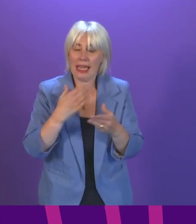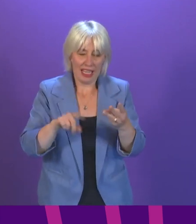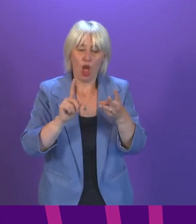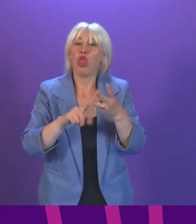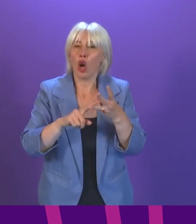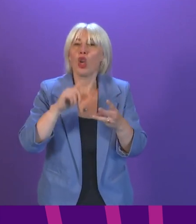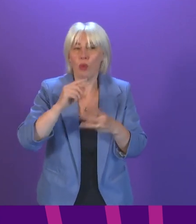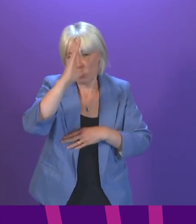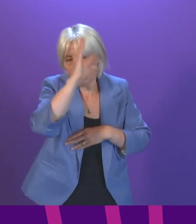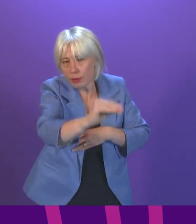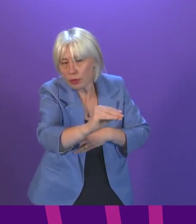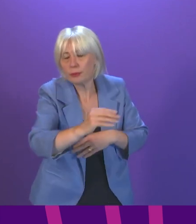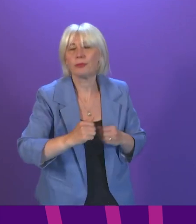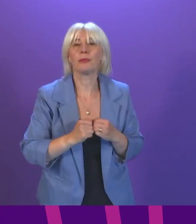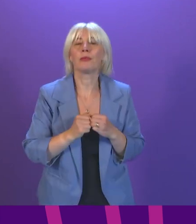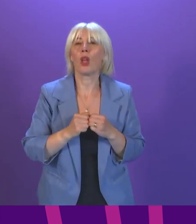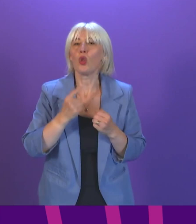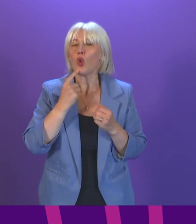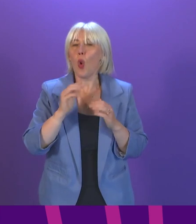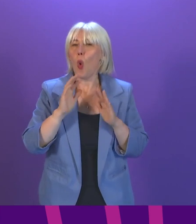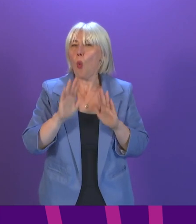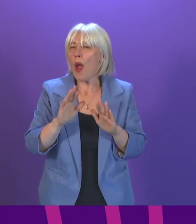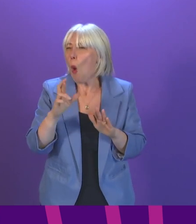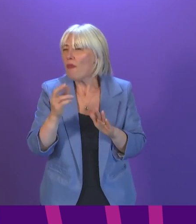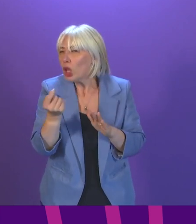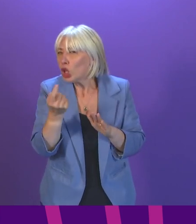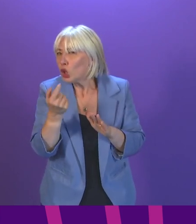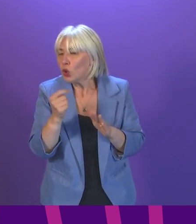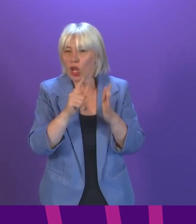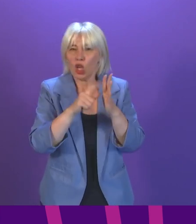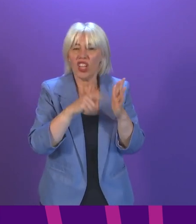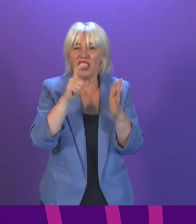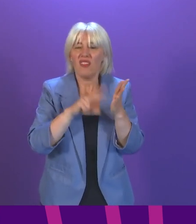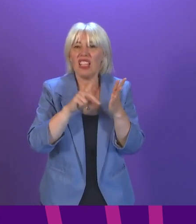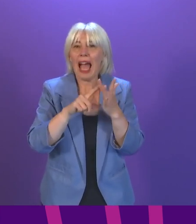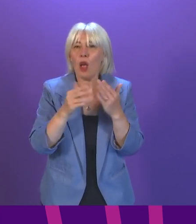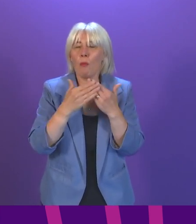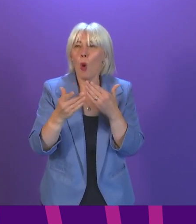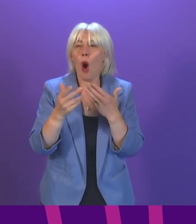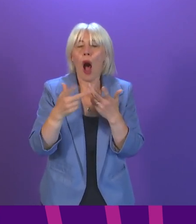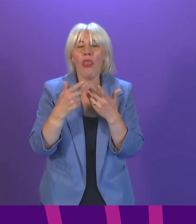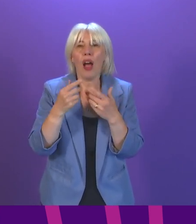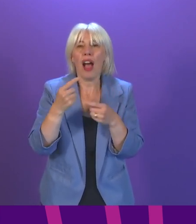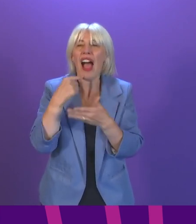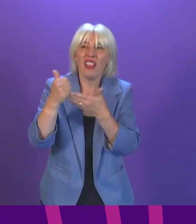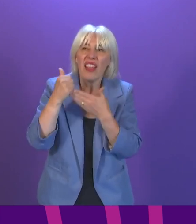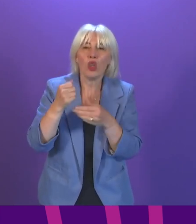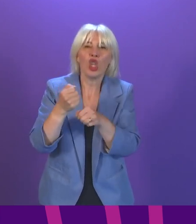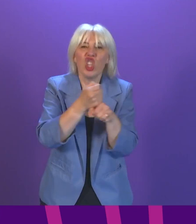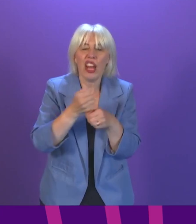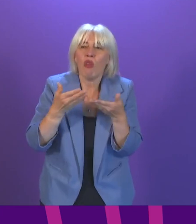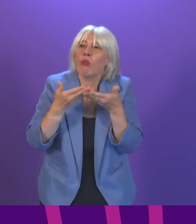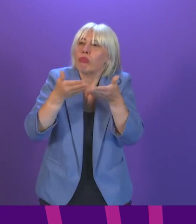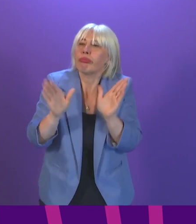We still await, and hope to receive it very soon, the JCVI's final advice on a more general booster programme, and again,